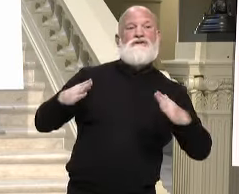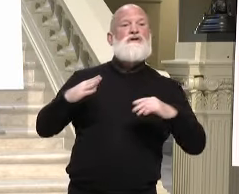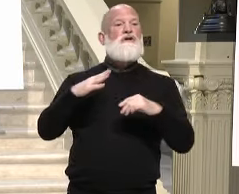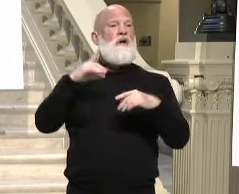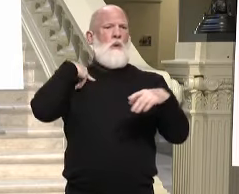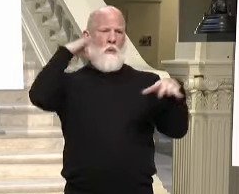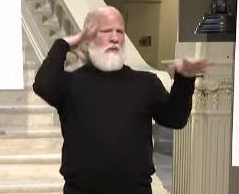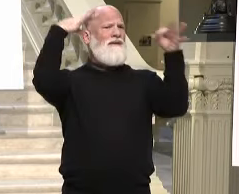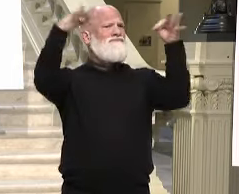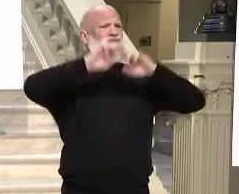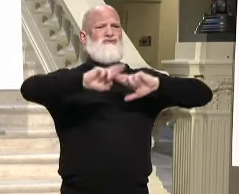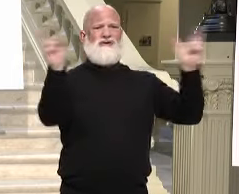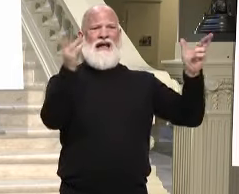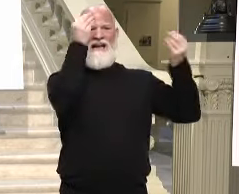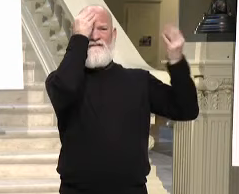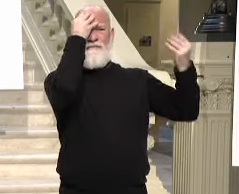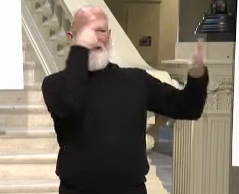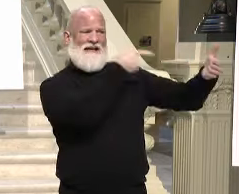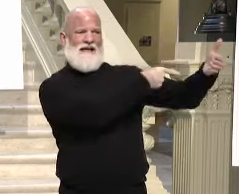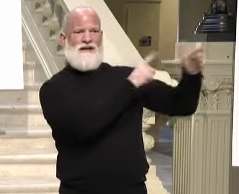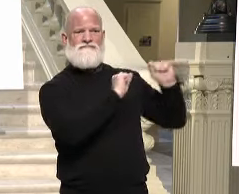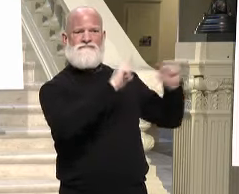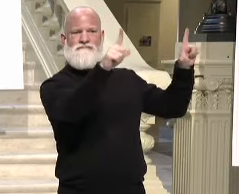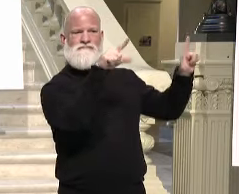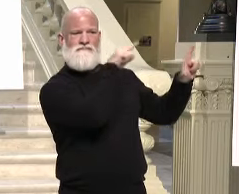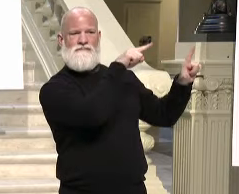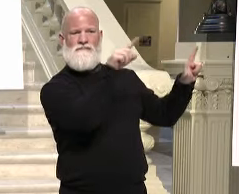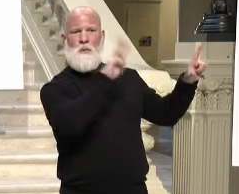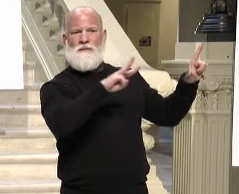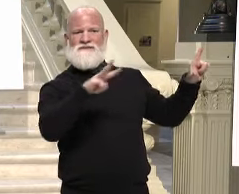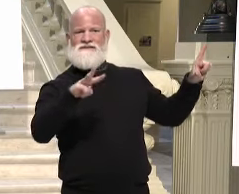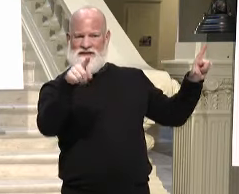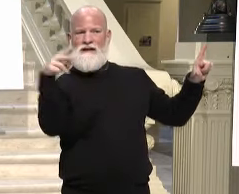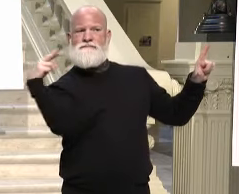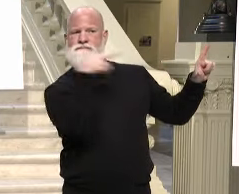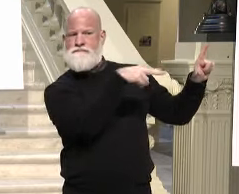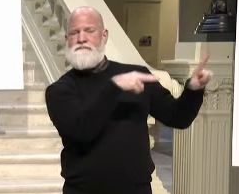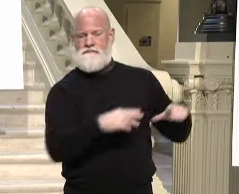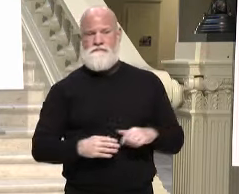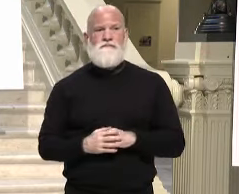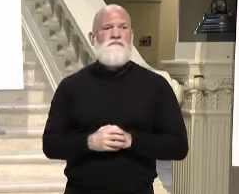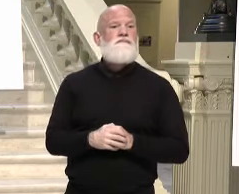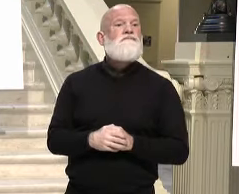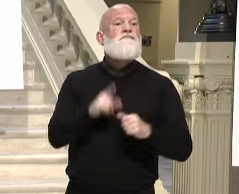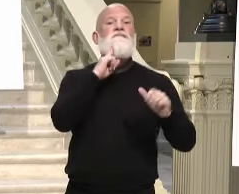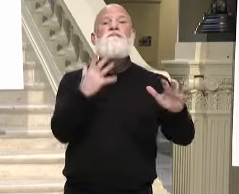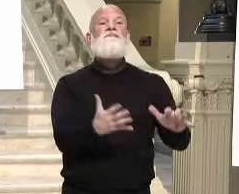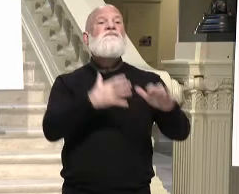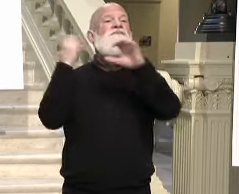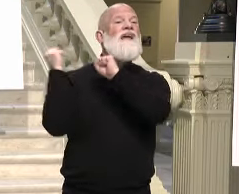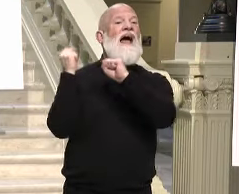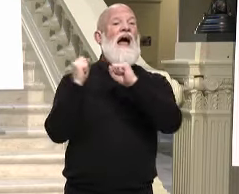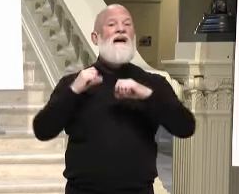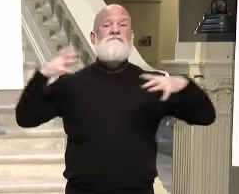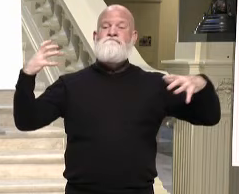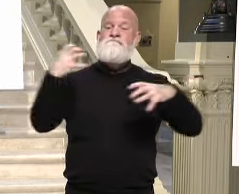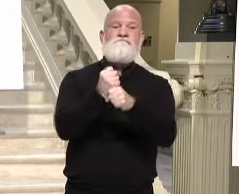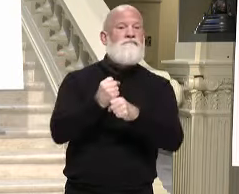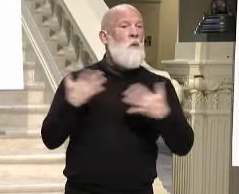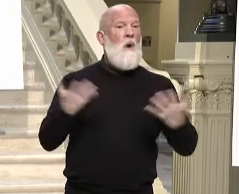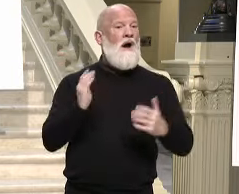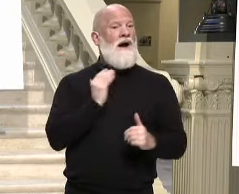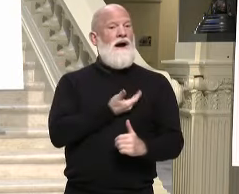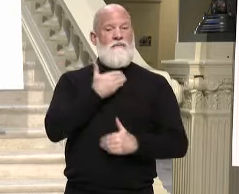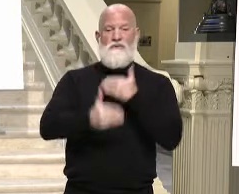of who might be eligible. So that's kind of a quick summary of where we are. And I'm happy to answer